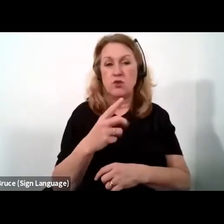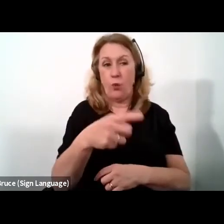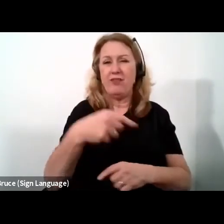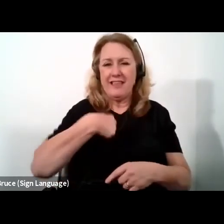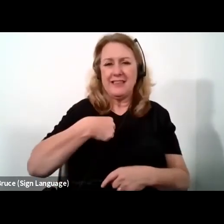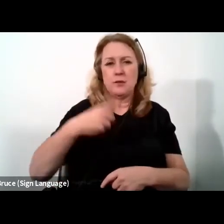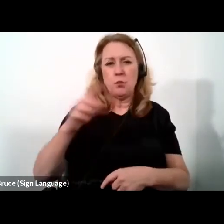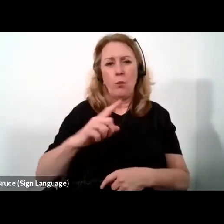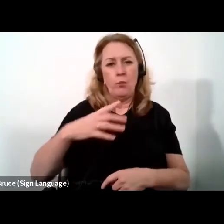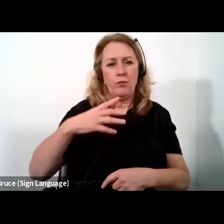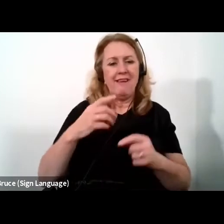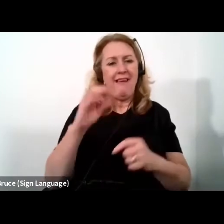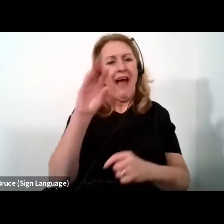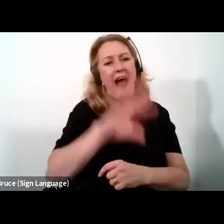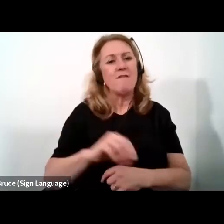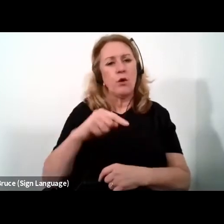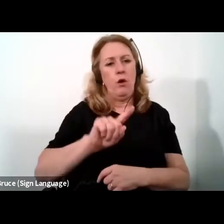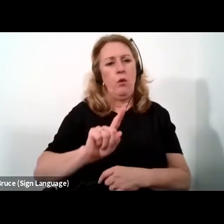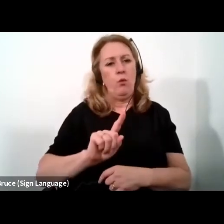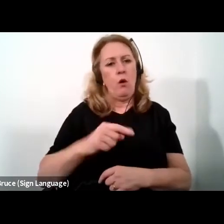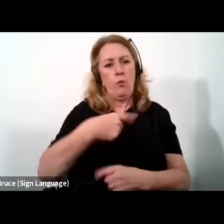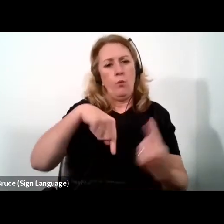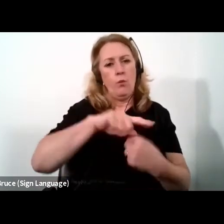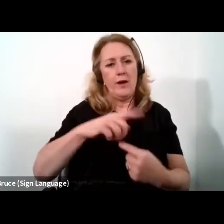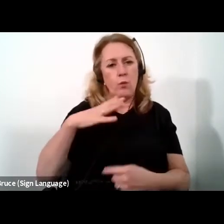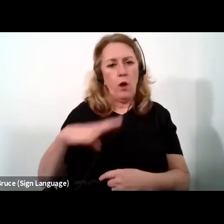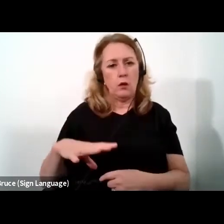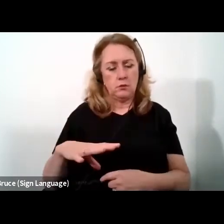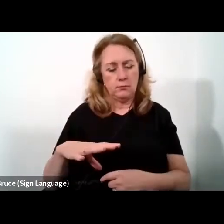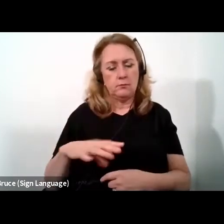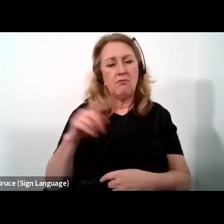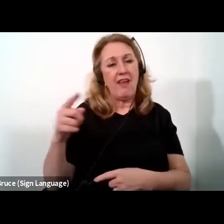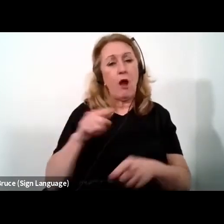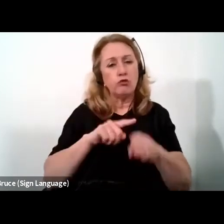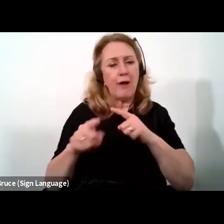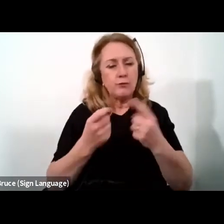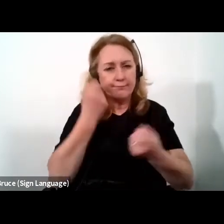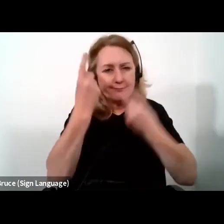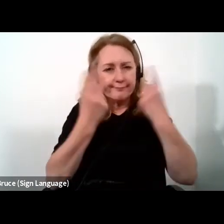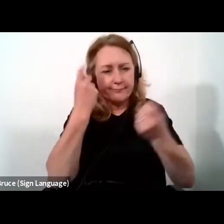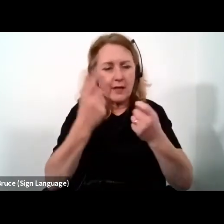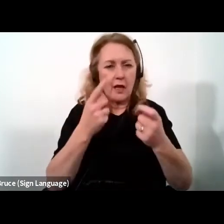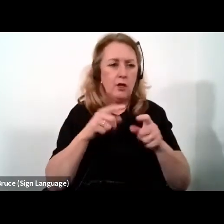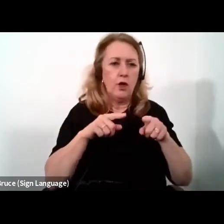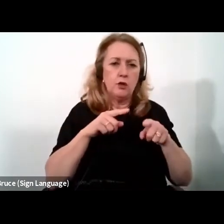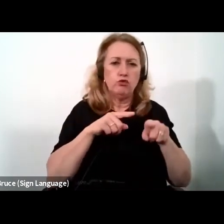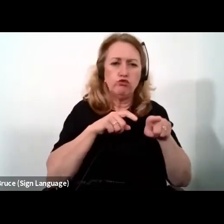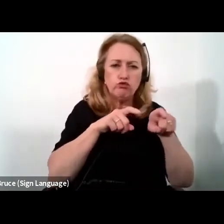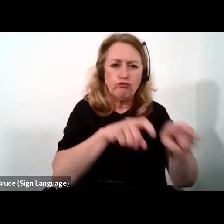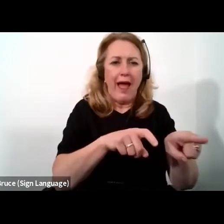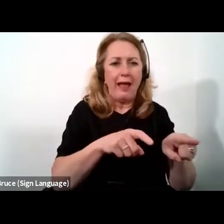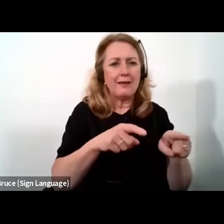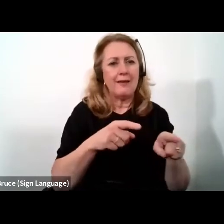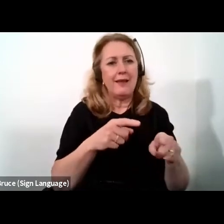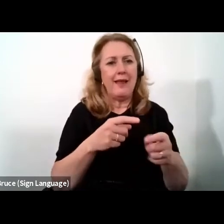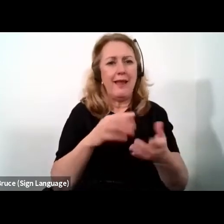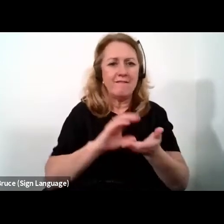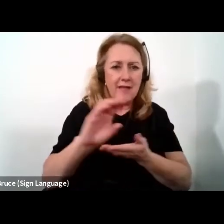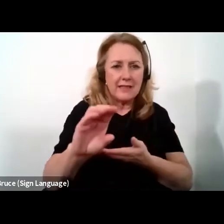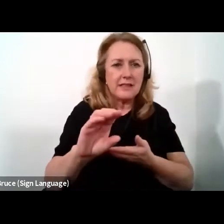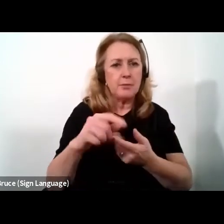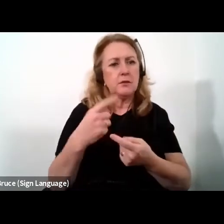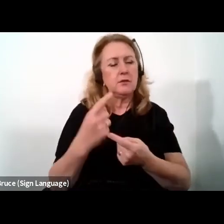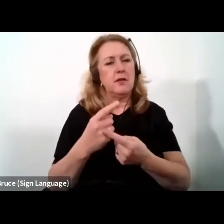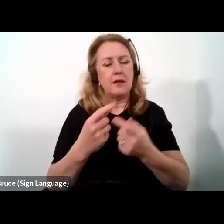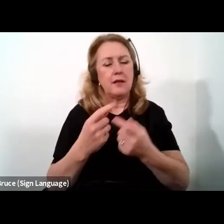African governments are seeking new and innovative ways to attract investment and nurture industry, implementing